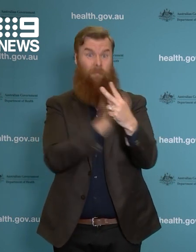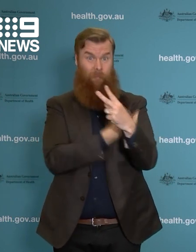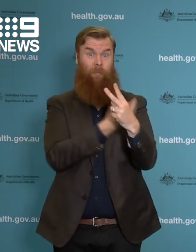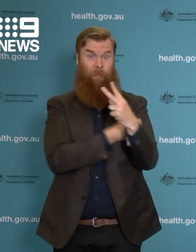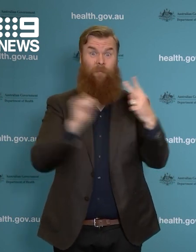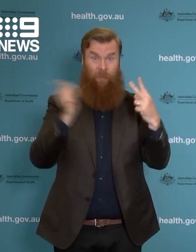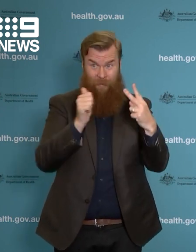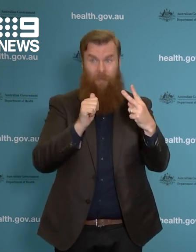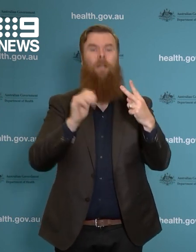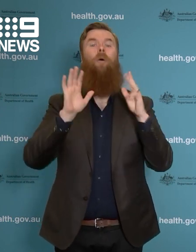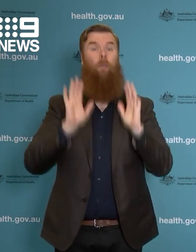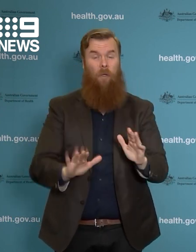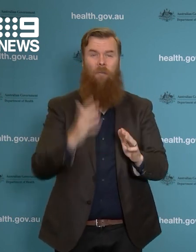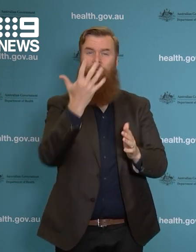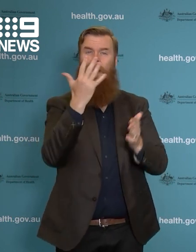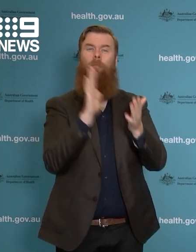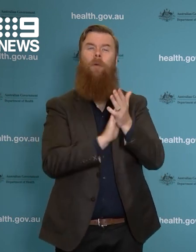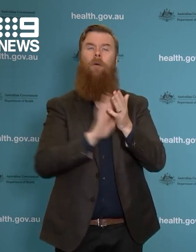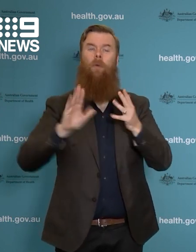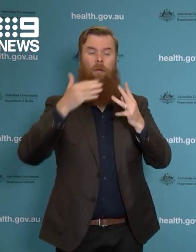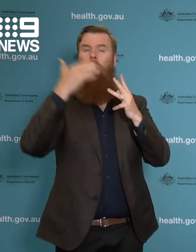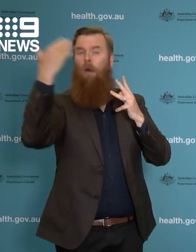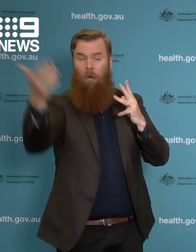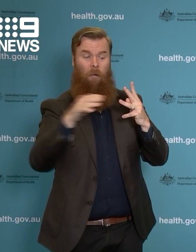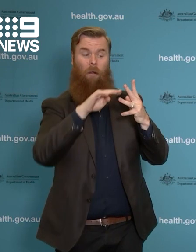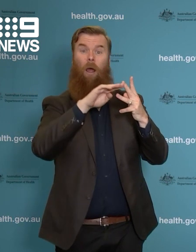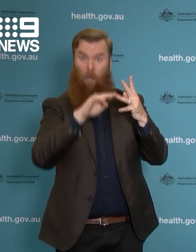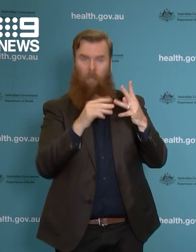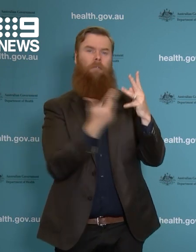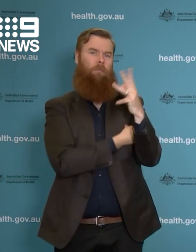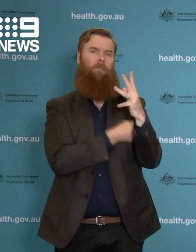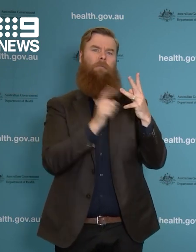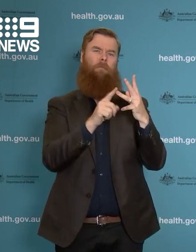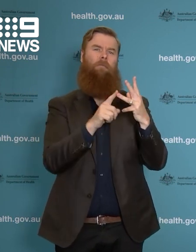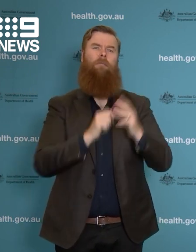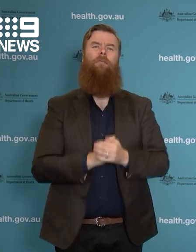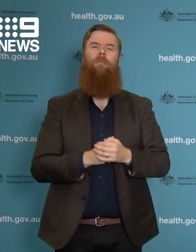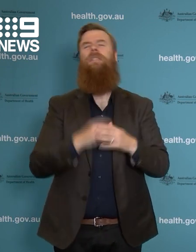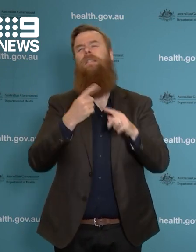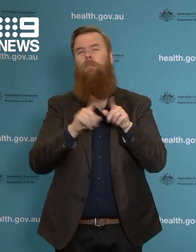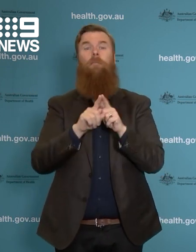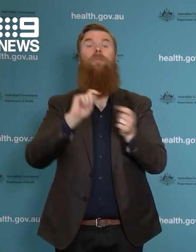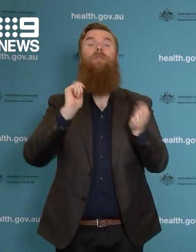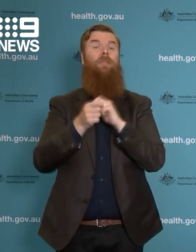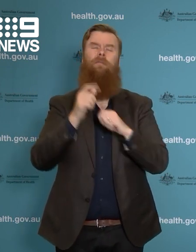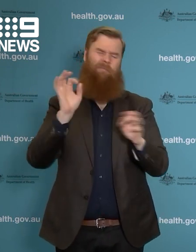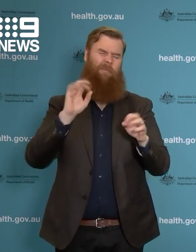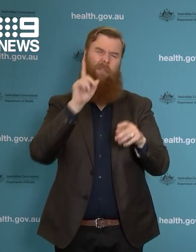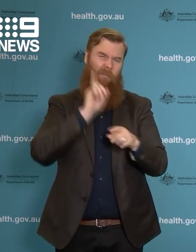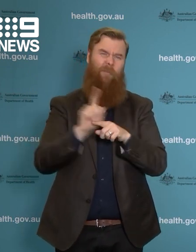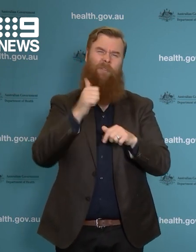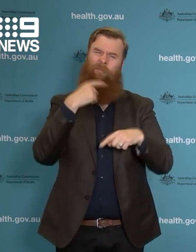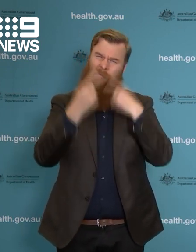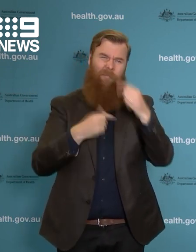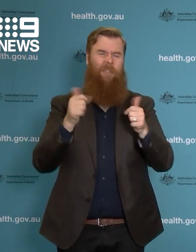dose and the third dose or booster dose, so that was as was changed last week. So it remains anyone who has had